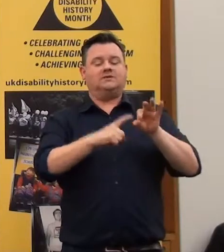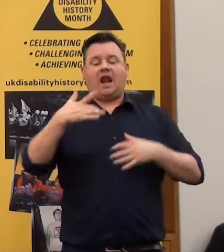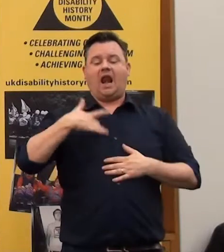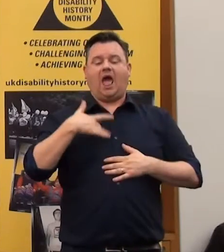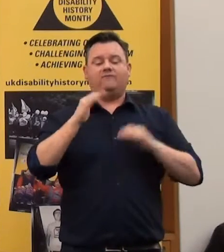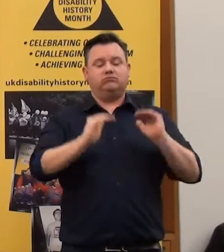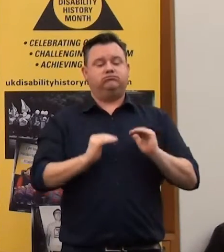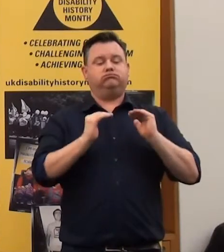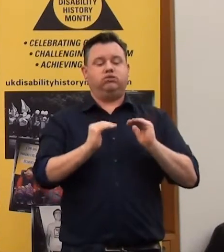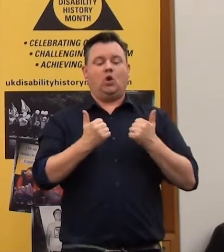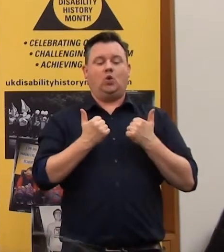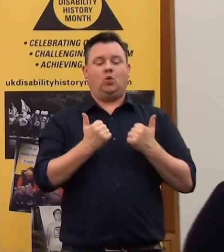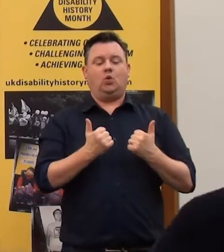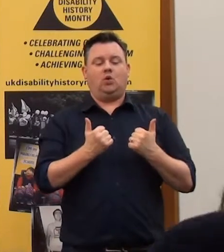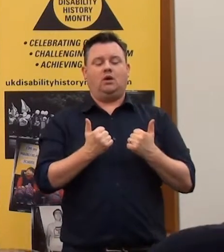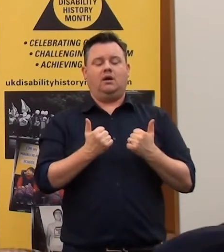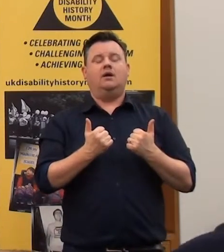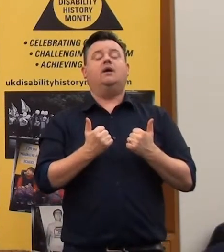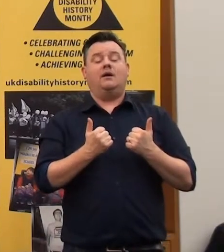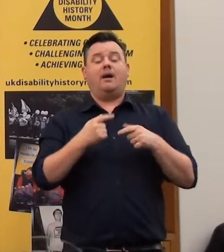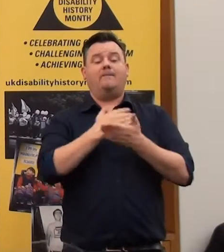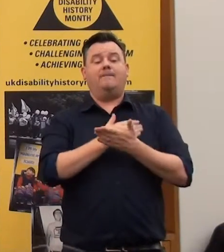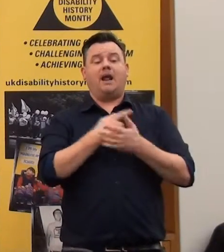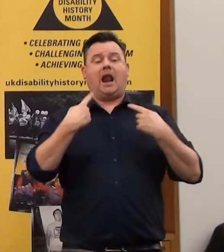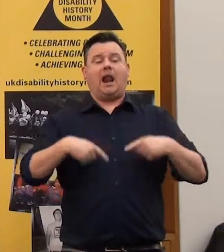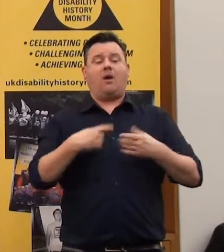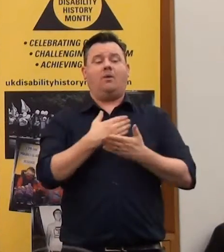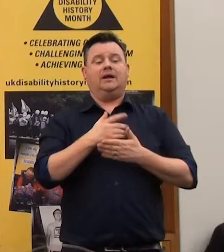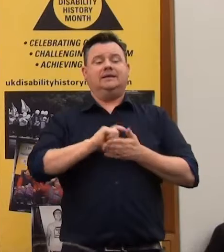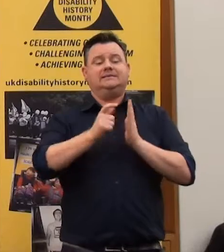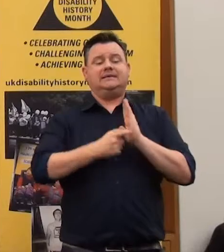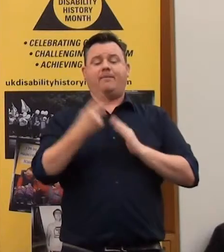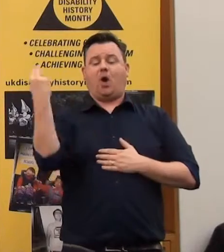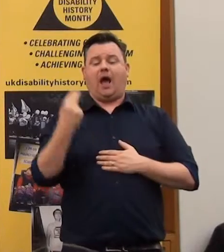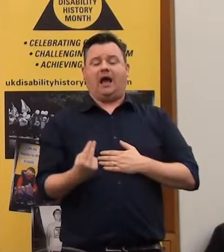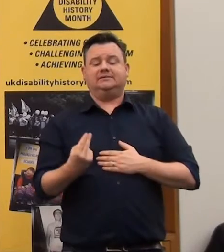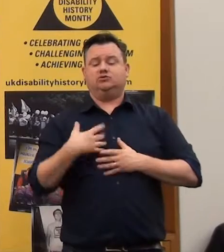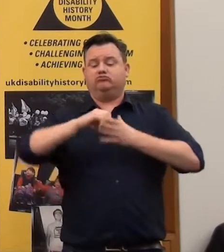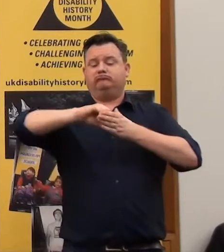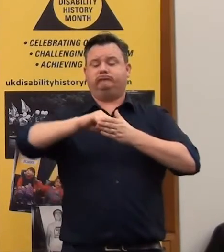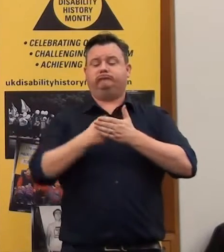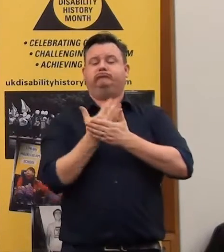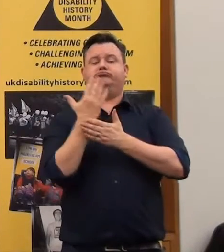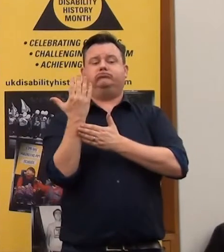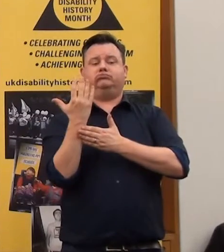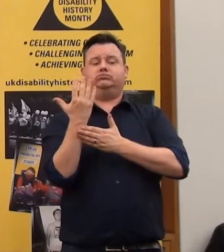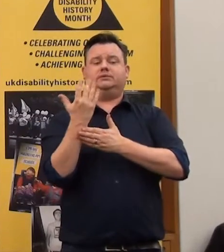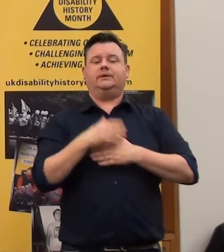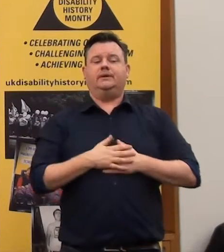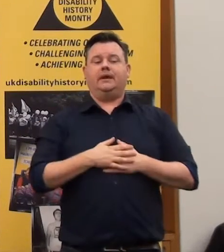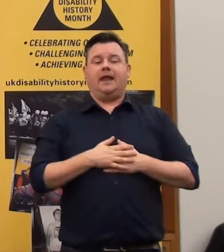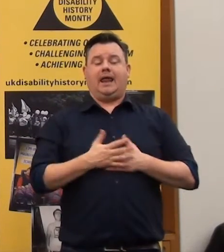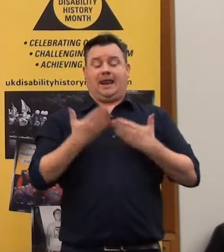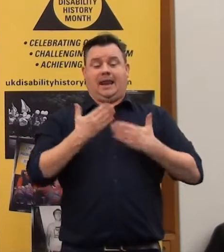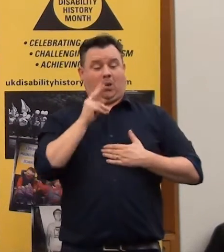of life. And part of that actually has been to allow disabled people, disabled artists, to flourish as well. And what we're seeing